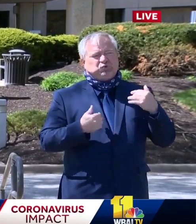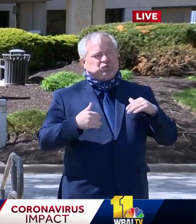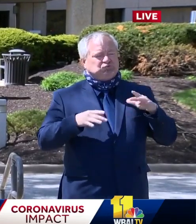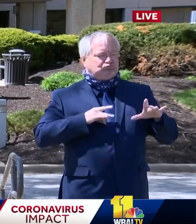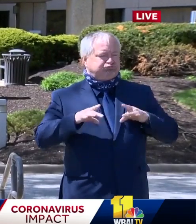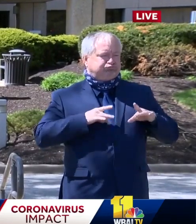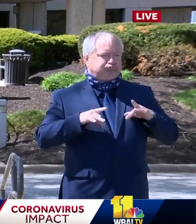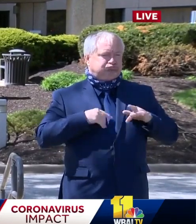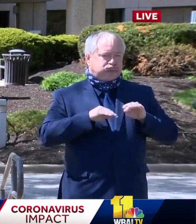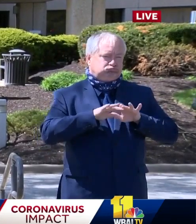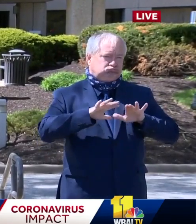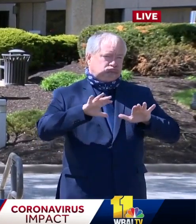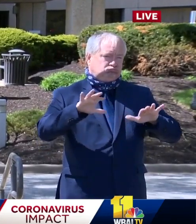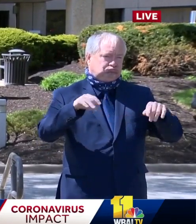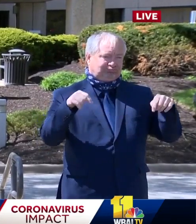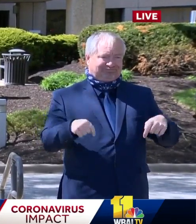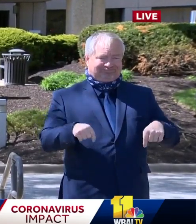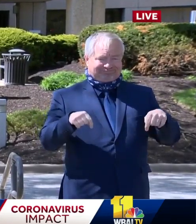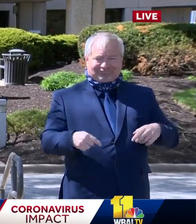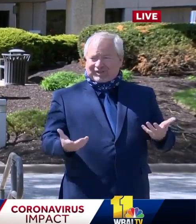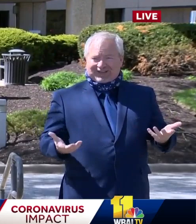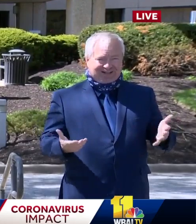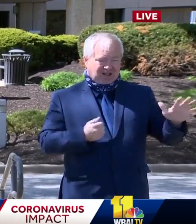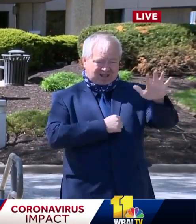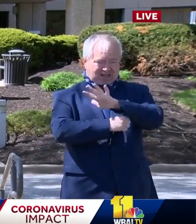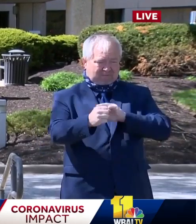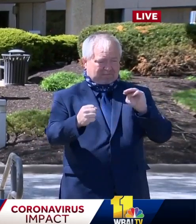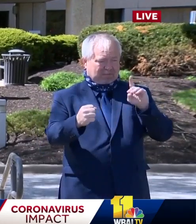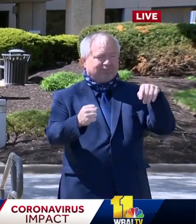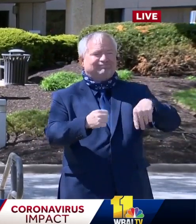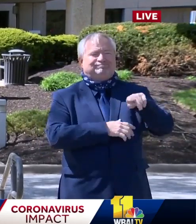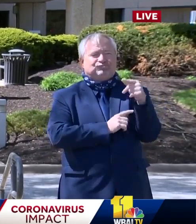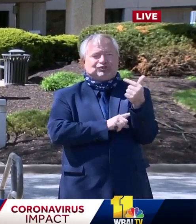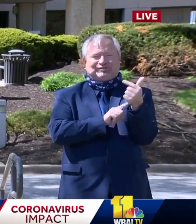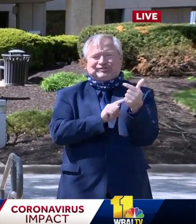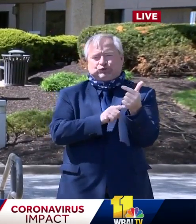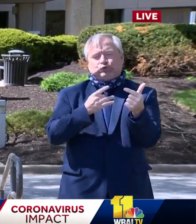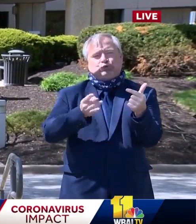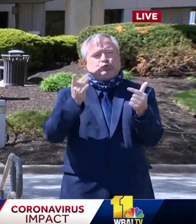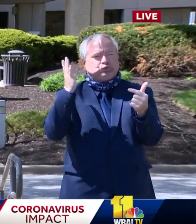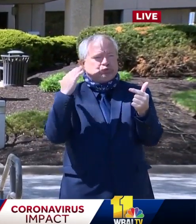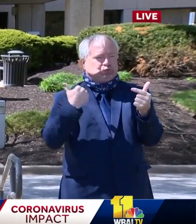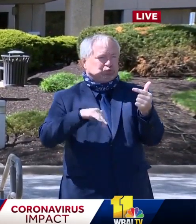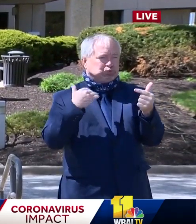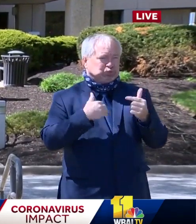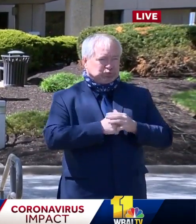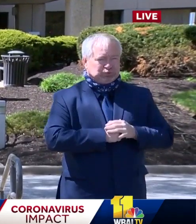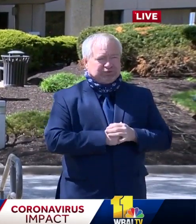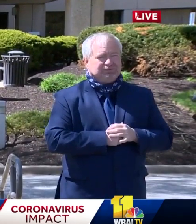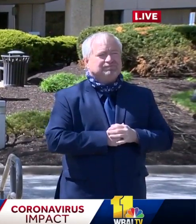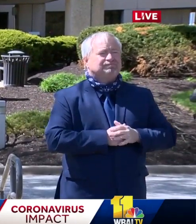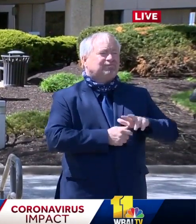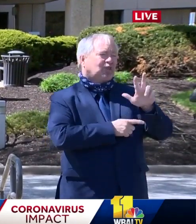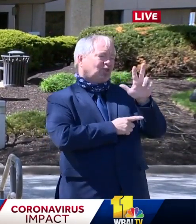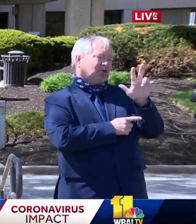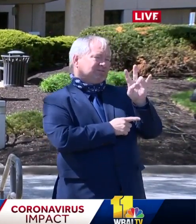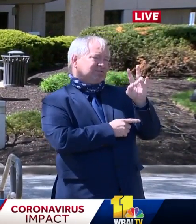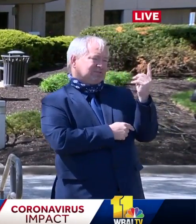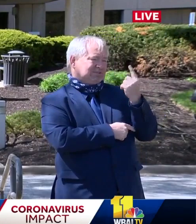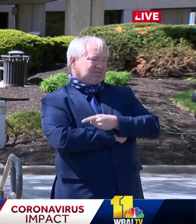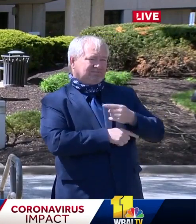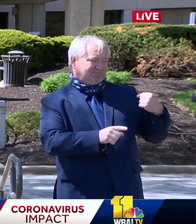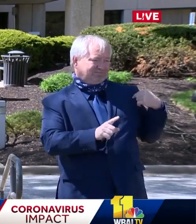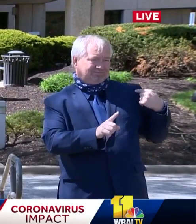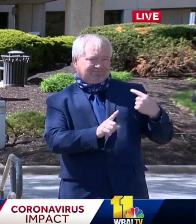Thirty-seven days ago, I launched an unprecedented public health surge plan